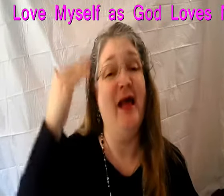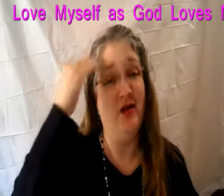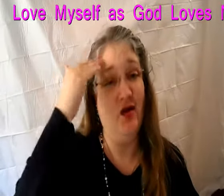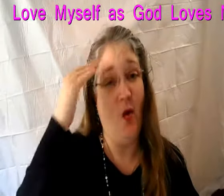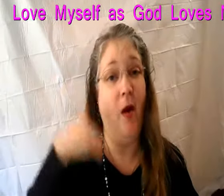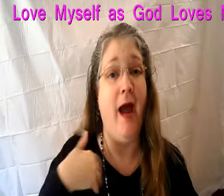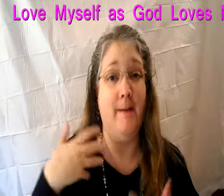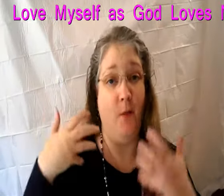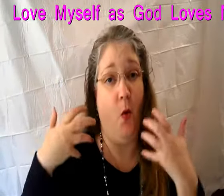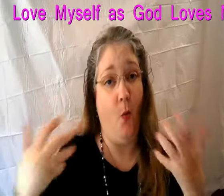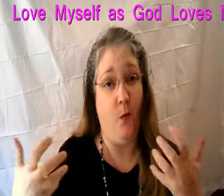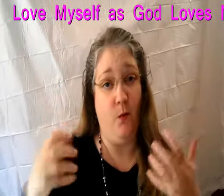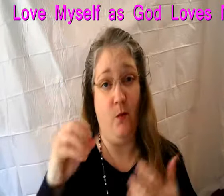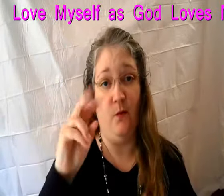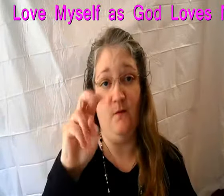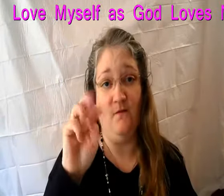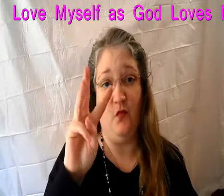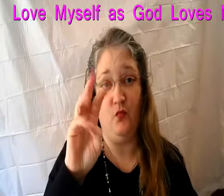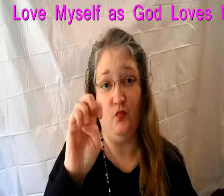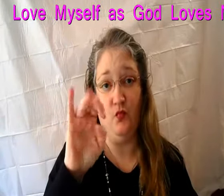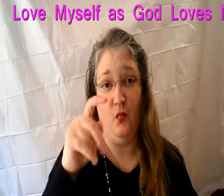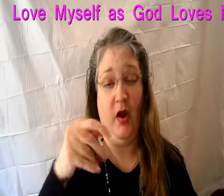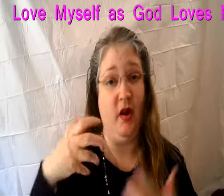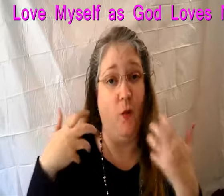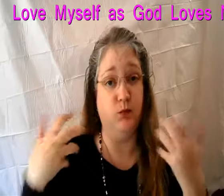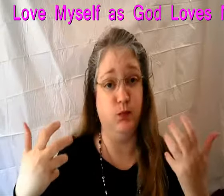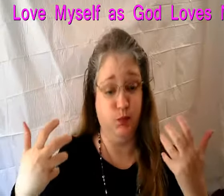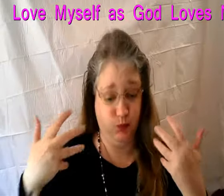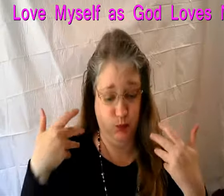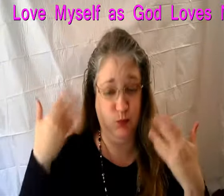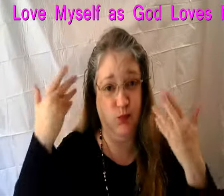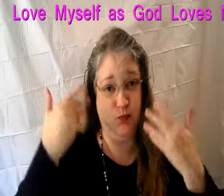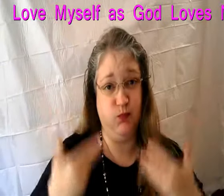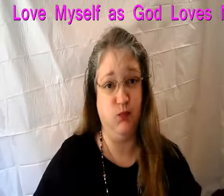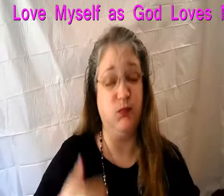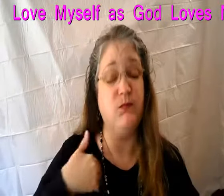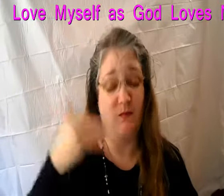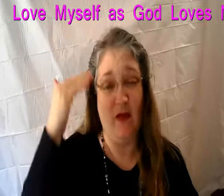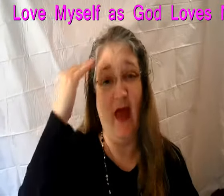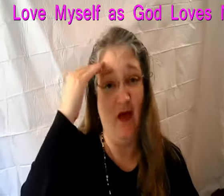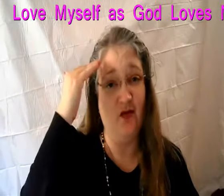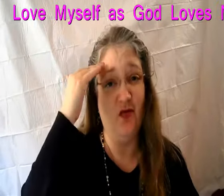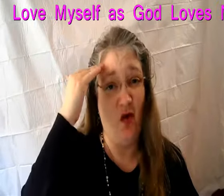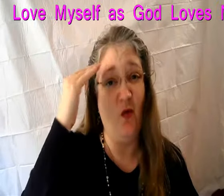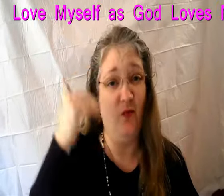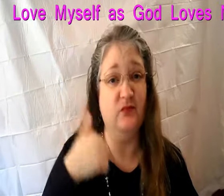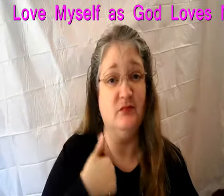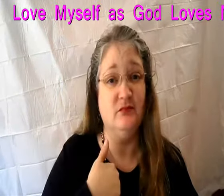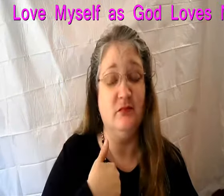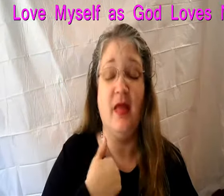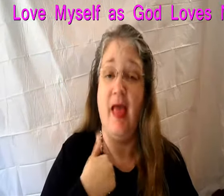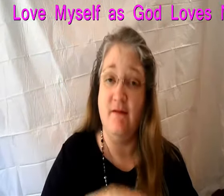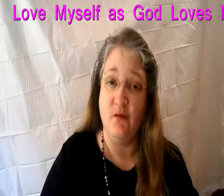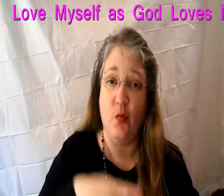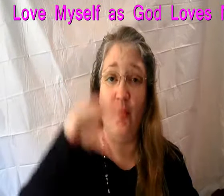walk now in freedom, I can run this race I've been given